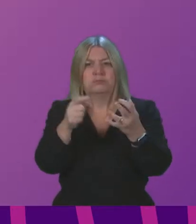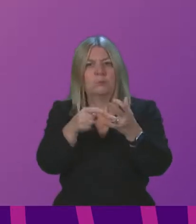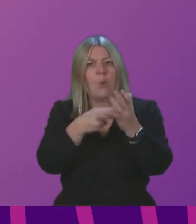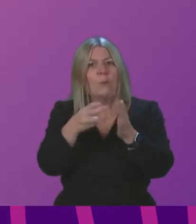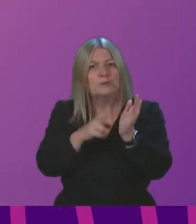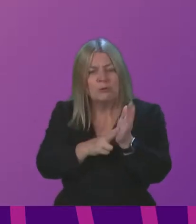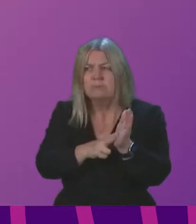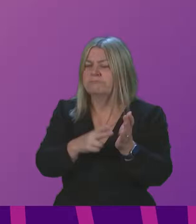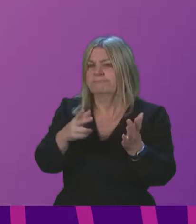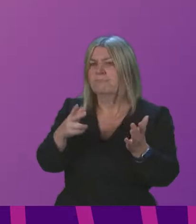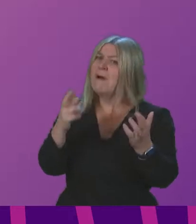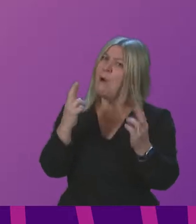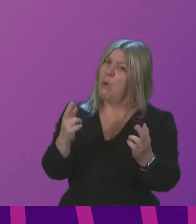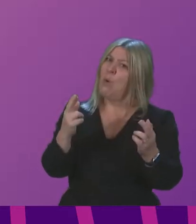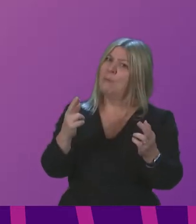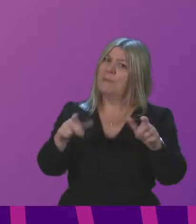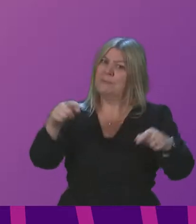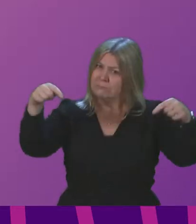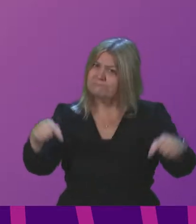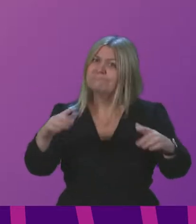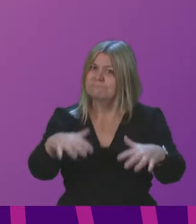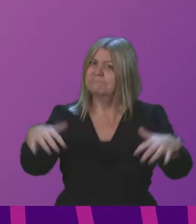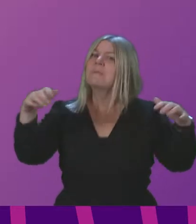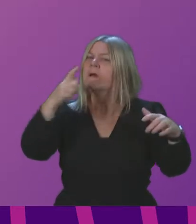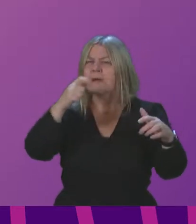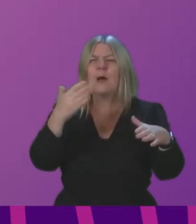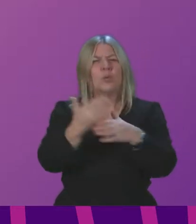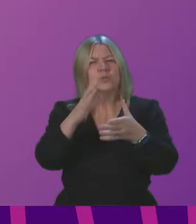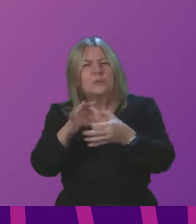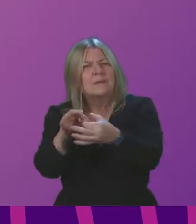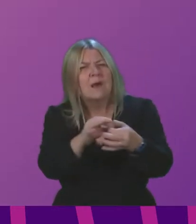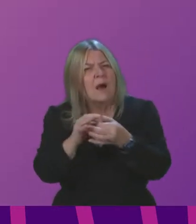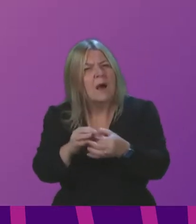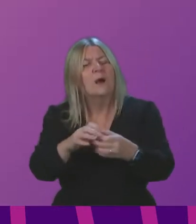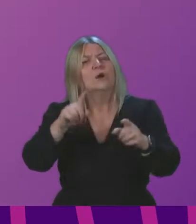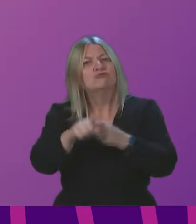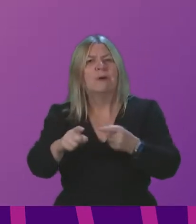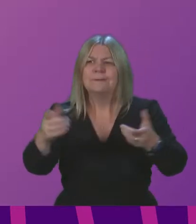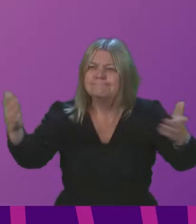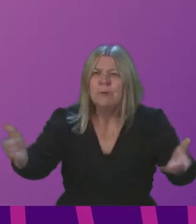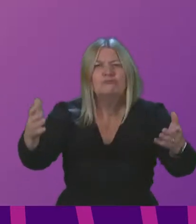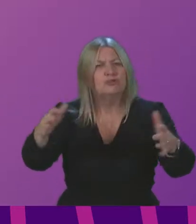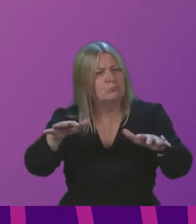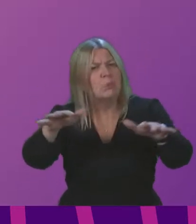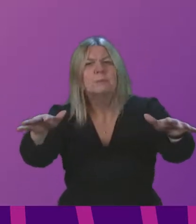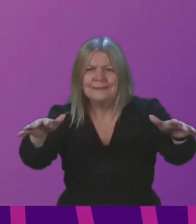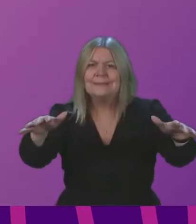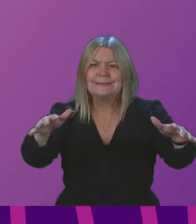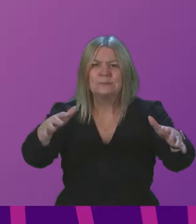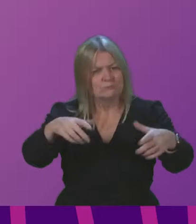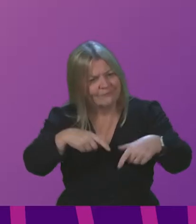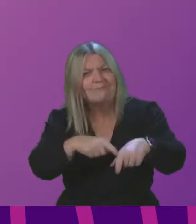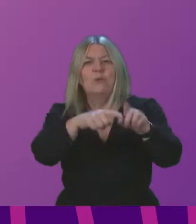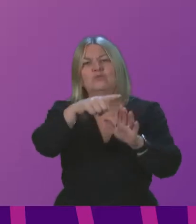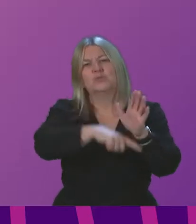parliament can come together in the main to agree on how best to promote the public health measures that are needed to save lives.